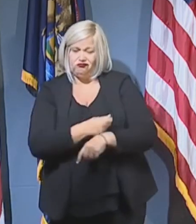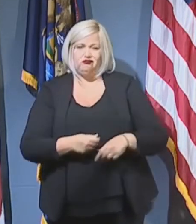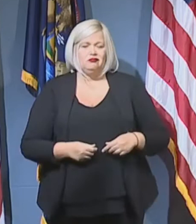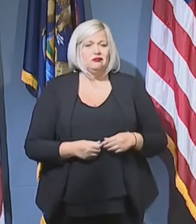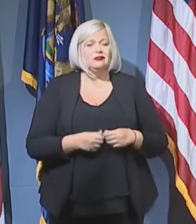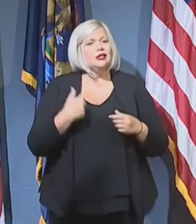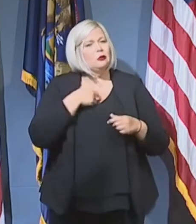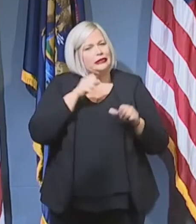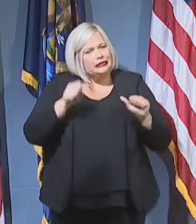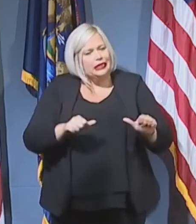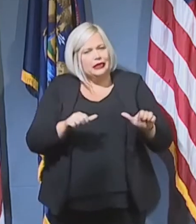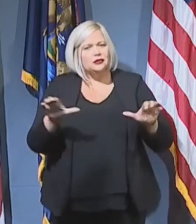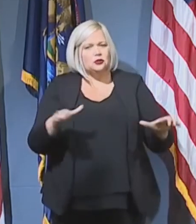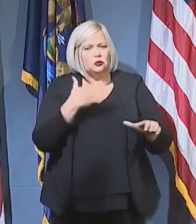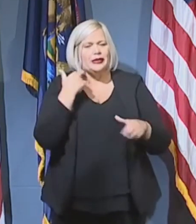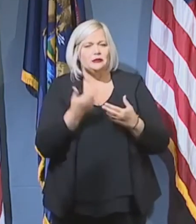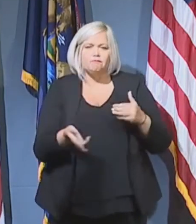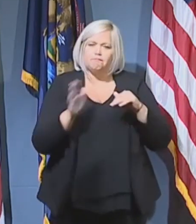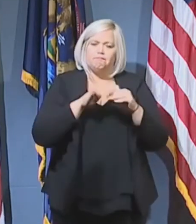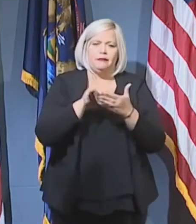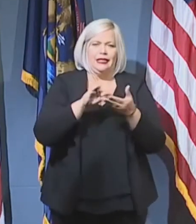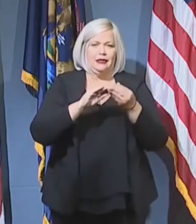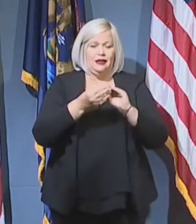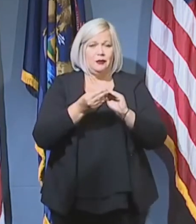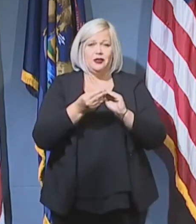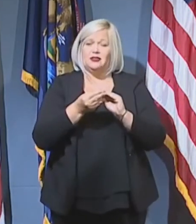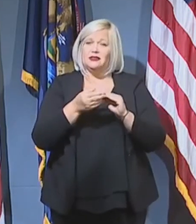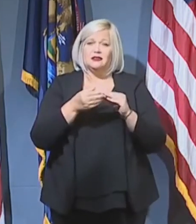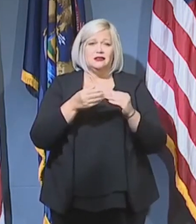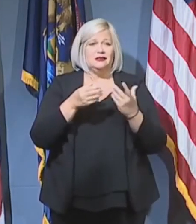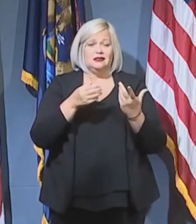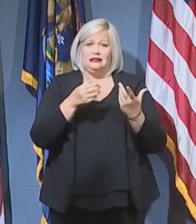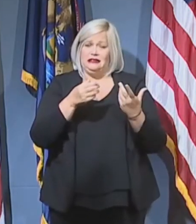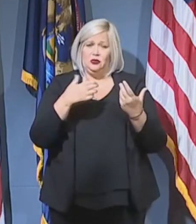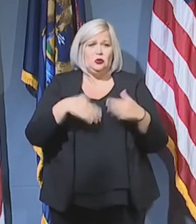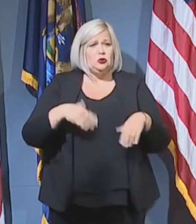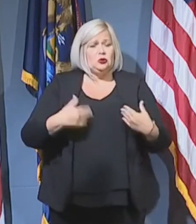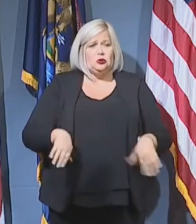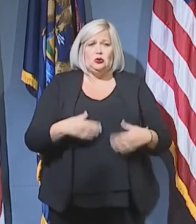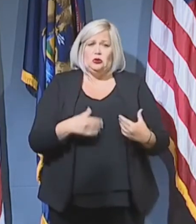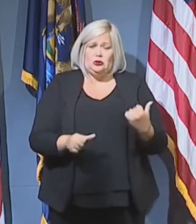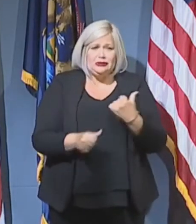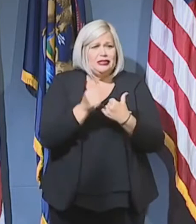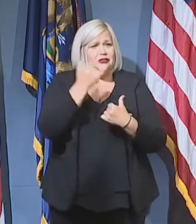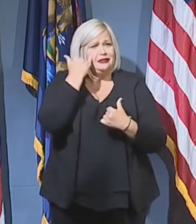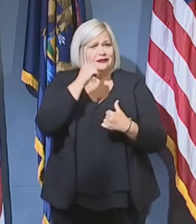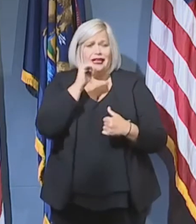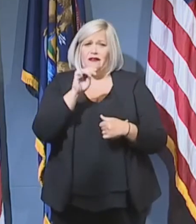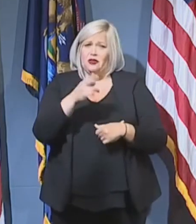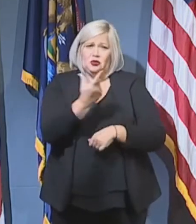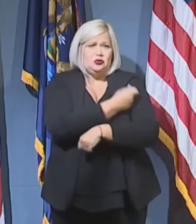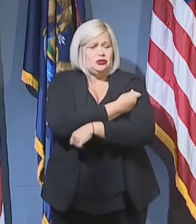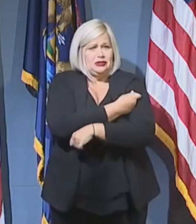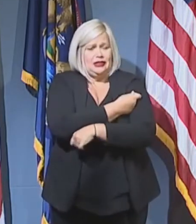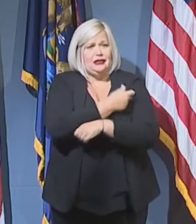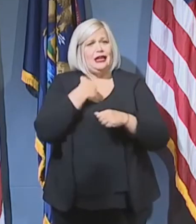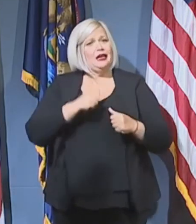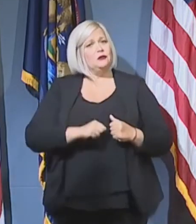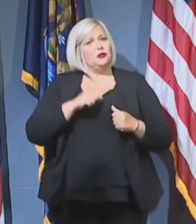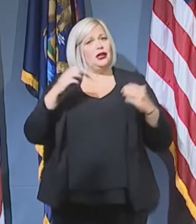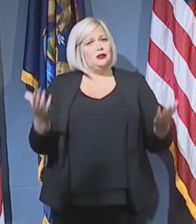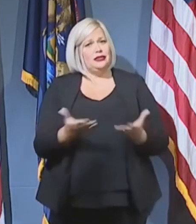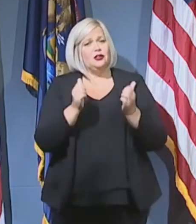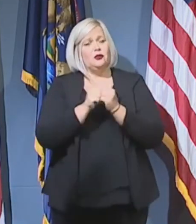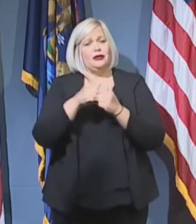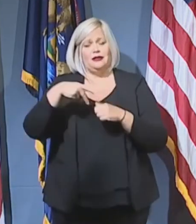better, and we must do better. The stakes are simply too high. I'm pleased to stand here today with the leadership of the Michigan